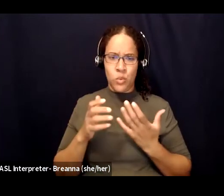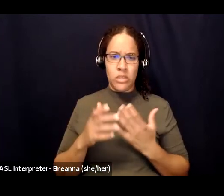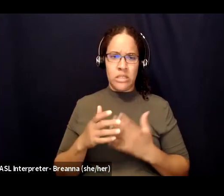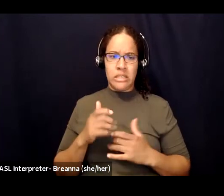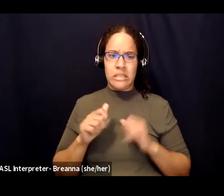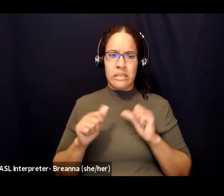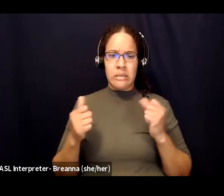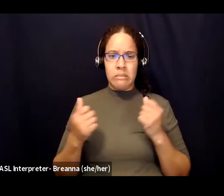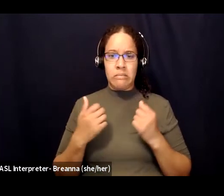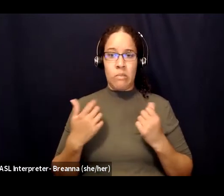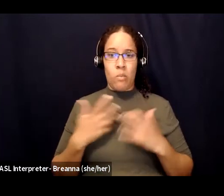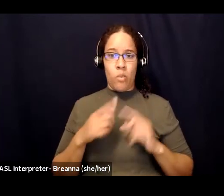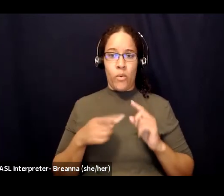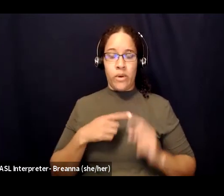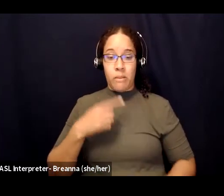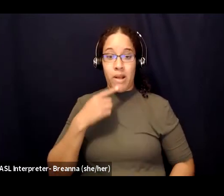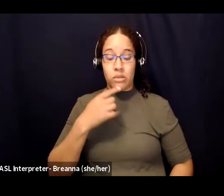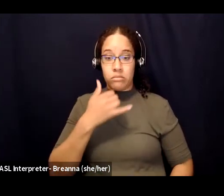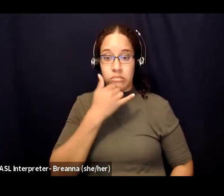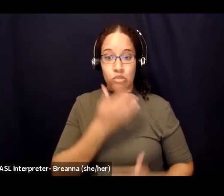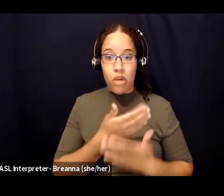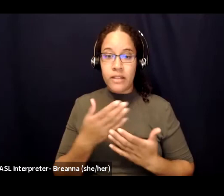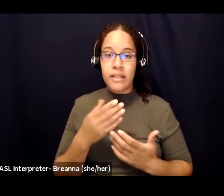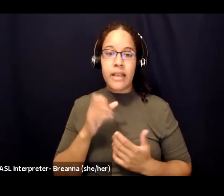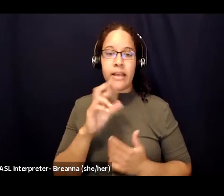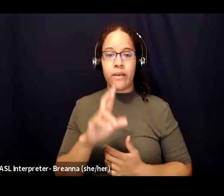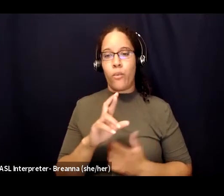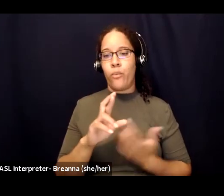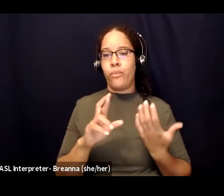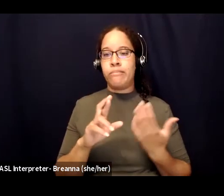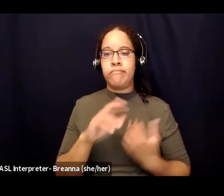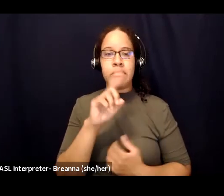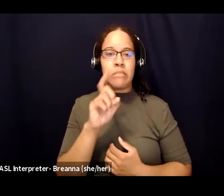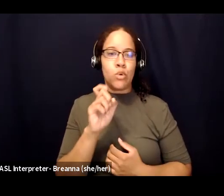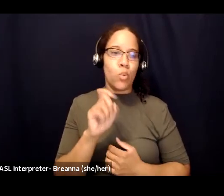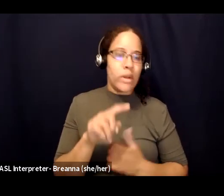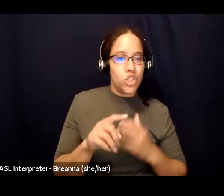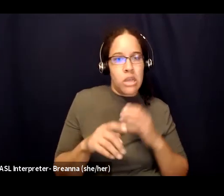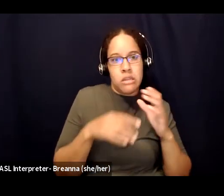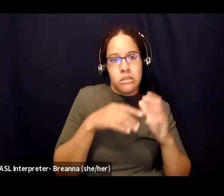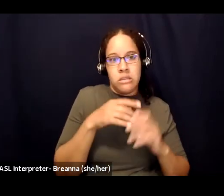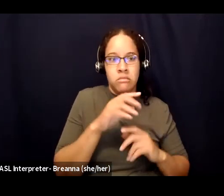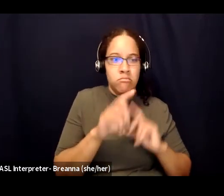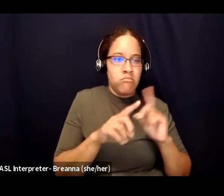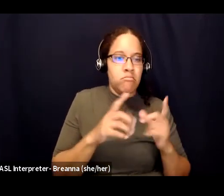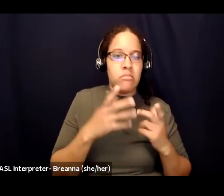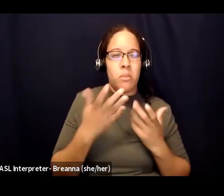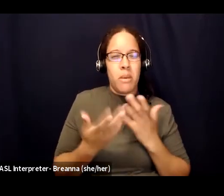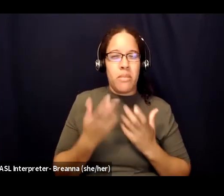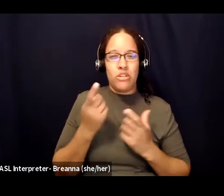stall um for time asking a lot of questions about the salt or what led up to it so maybe it just is confusing to them or other things